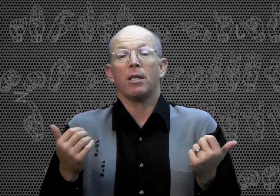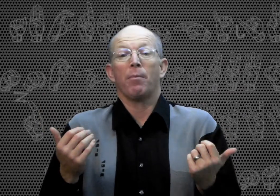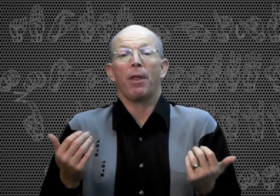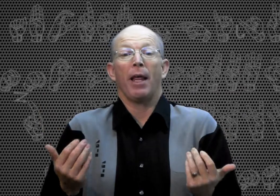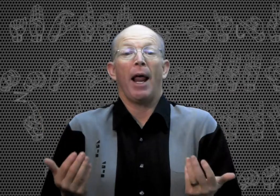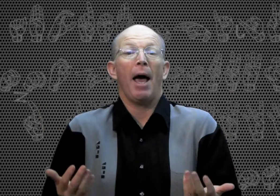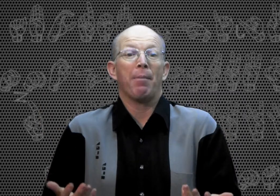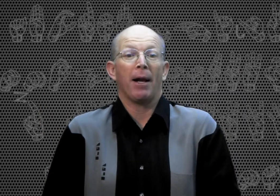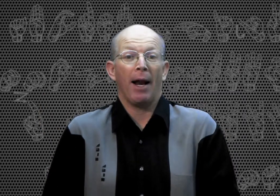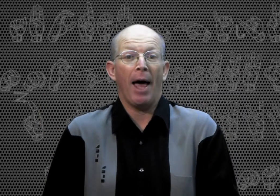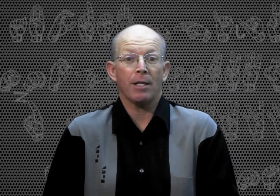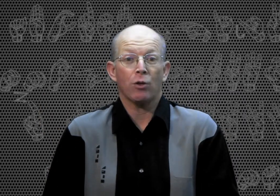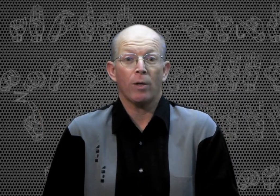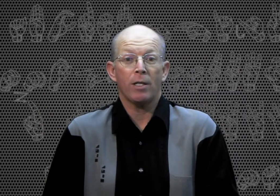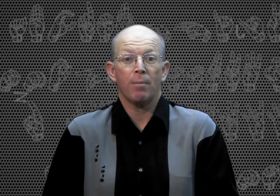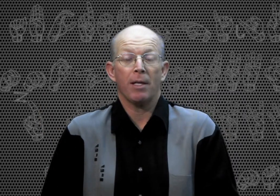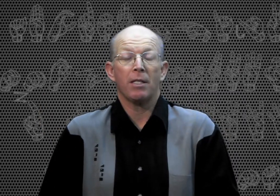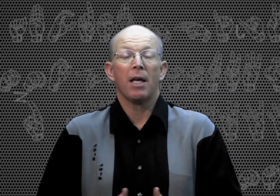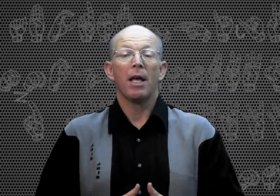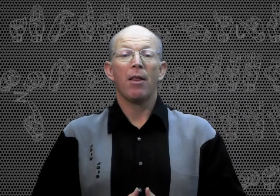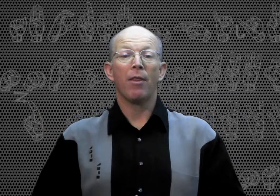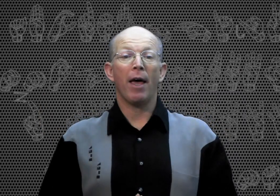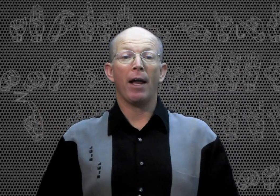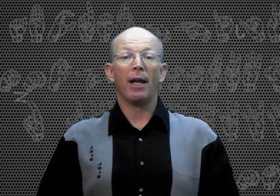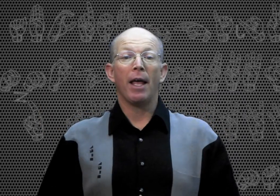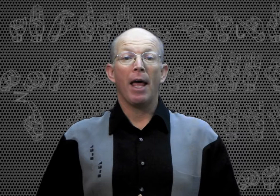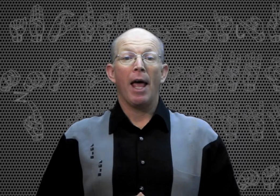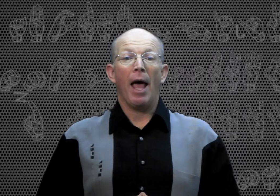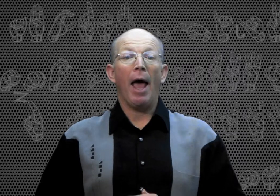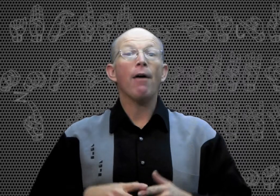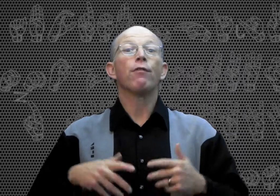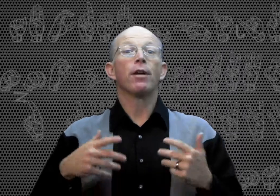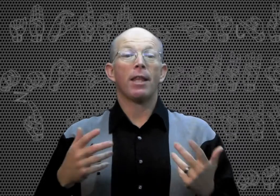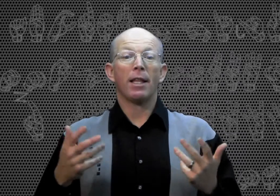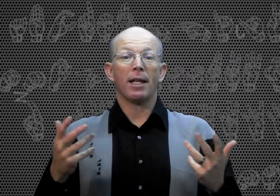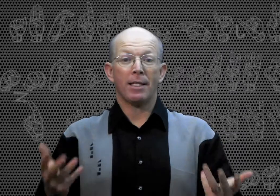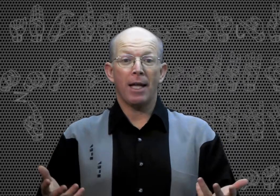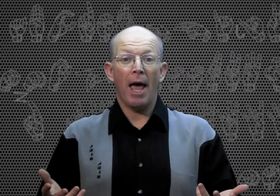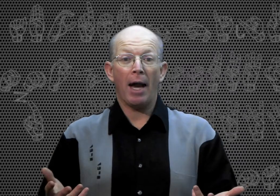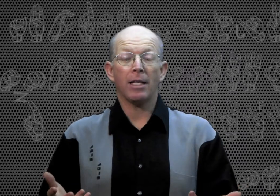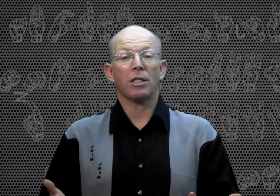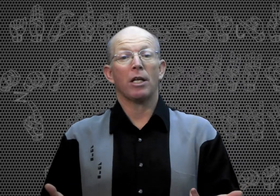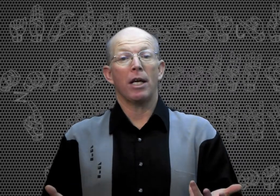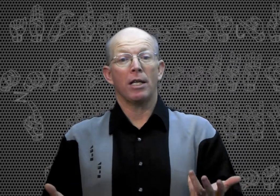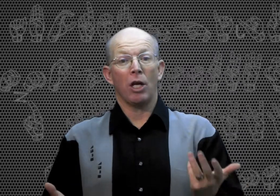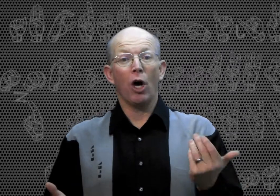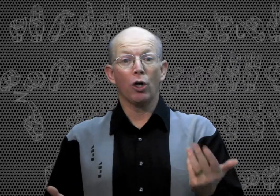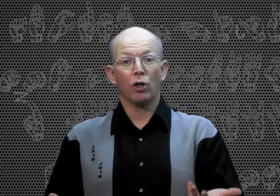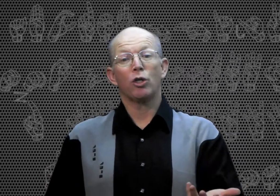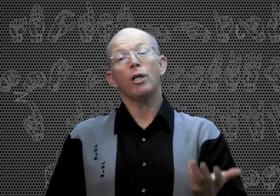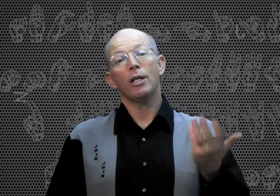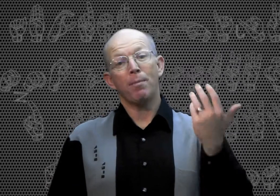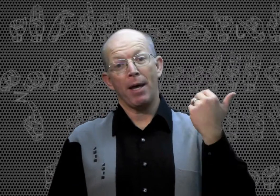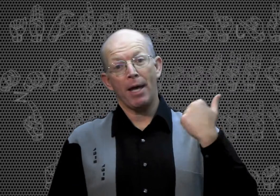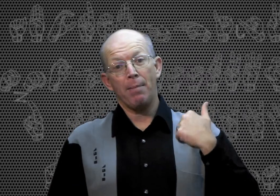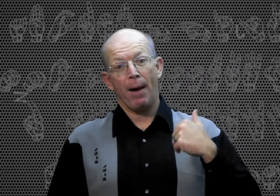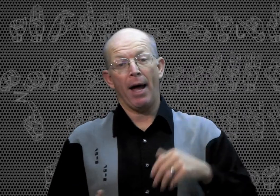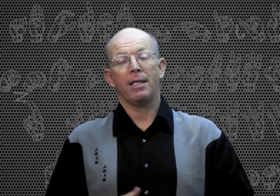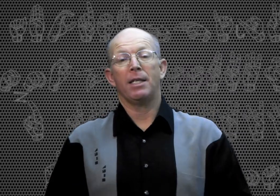something that happened last Christmas, then everything that's said is understood to be past